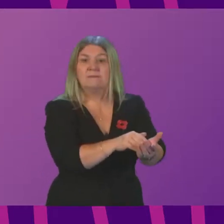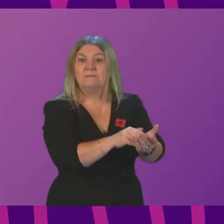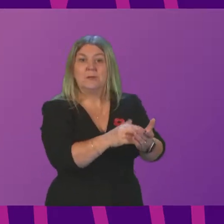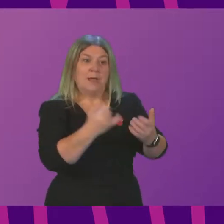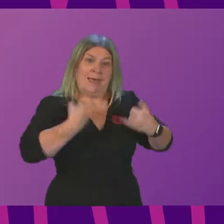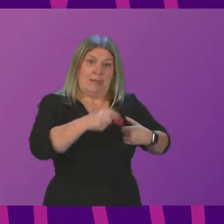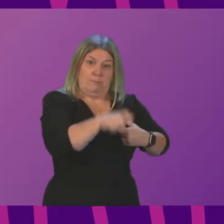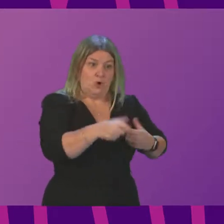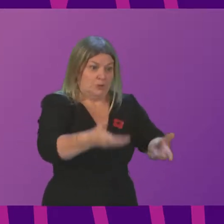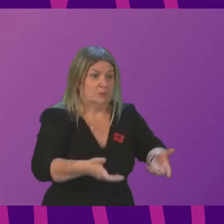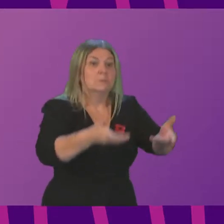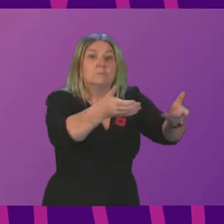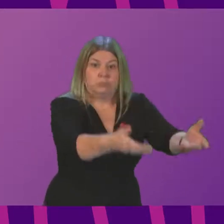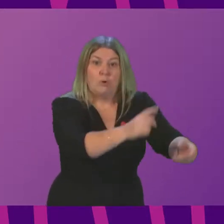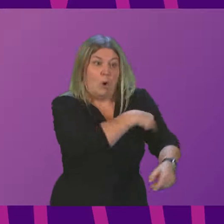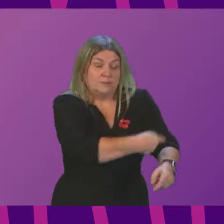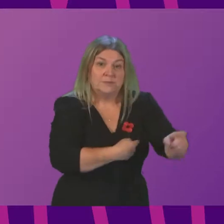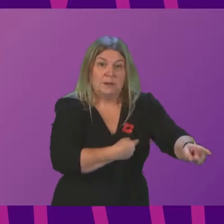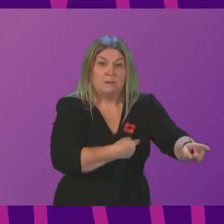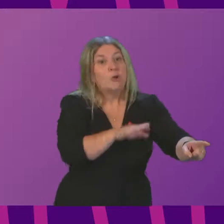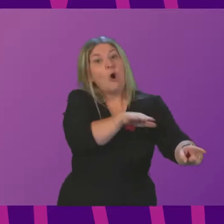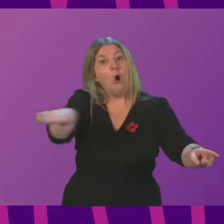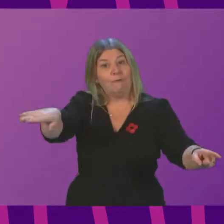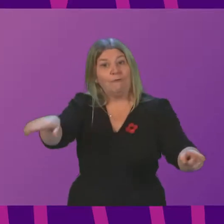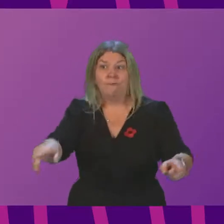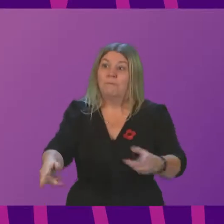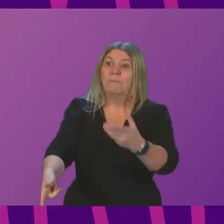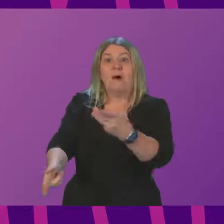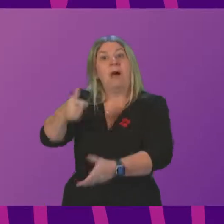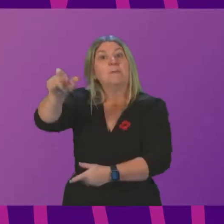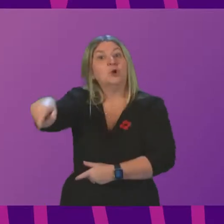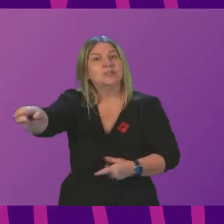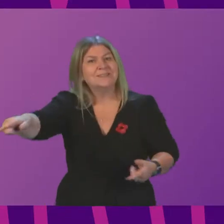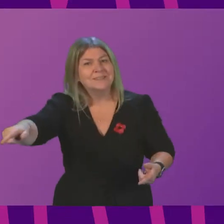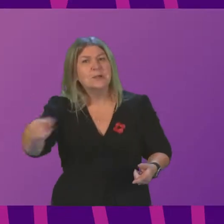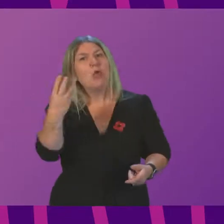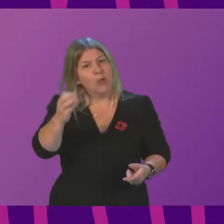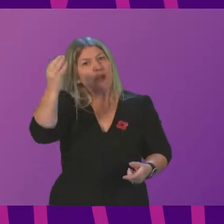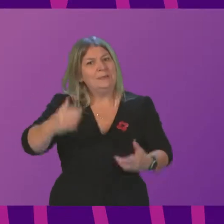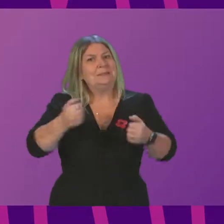about actions, not words, make that commitment today. Deputy First Minister.